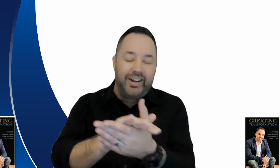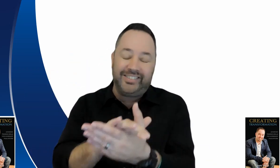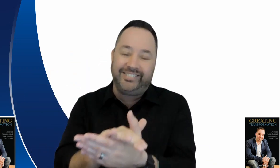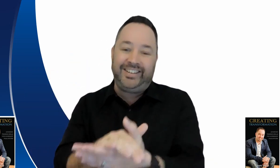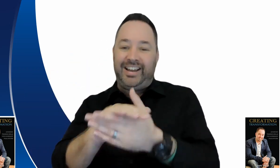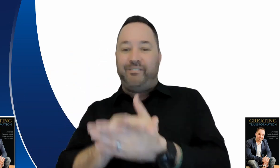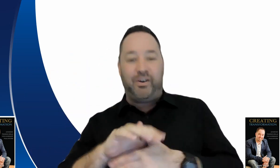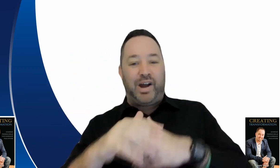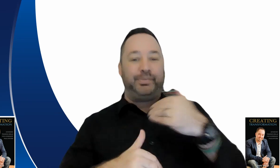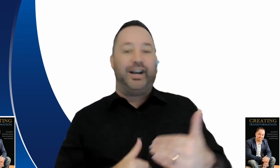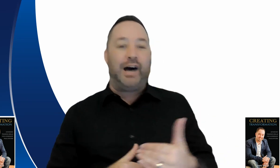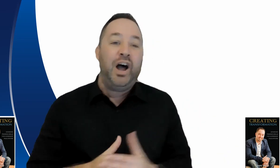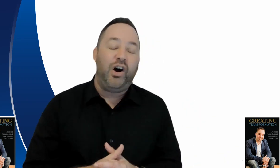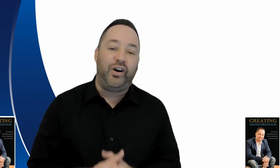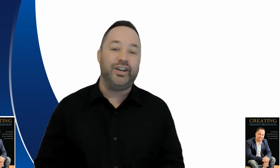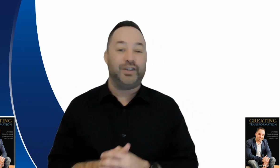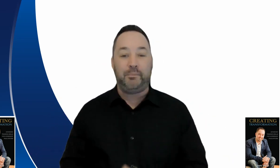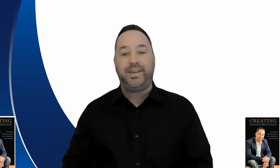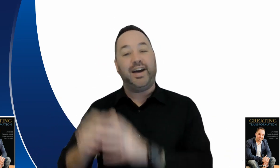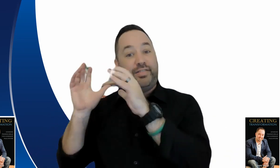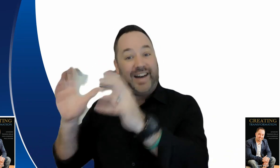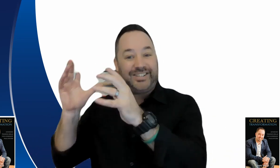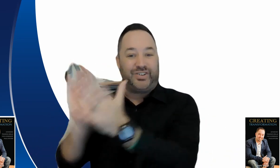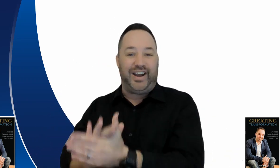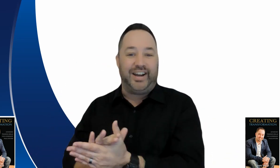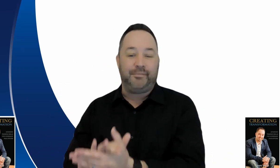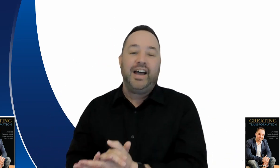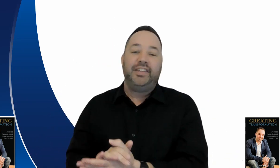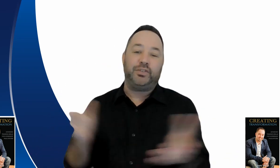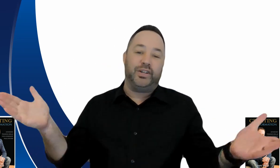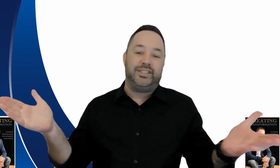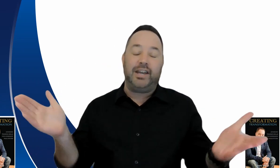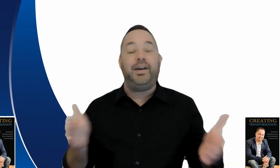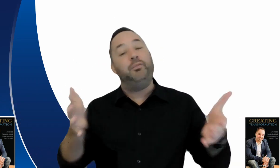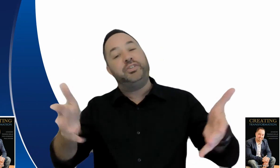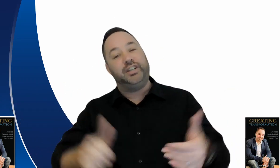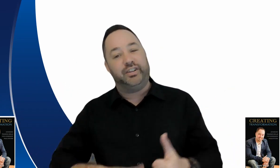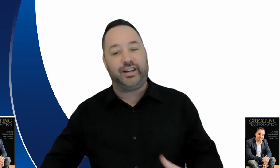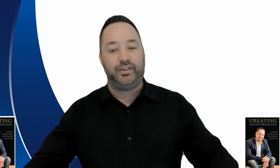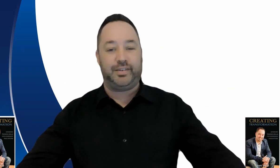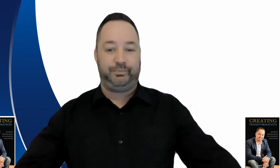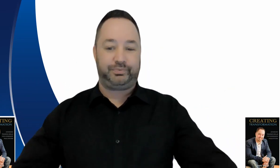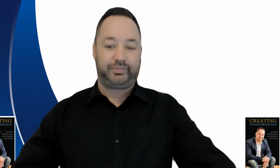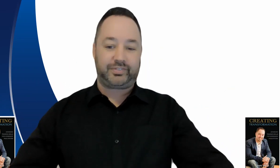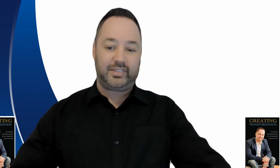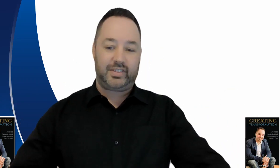and we're wrapping it up on don't be that trainer thanks for watching team and we'll see you on the next one you